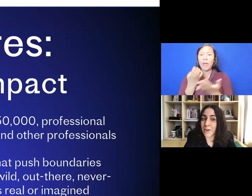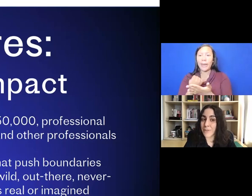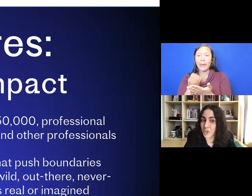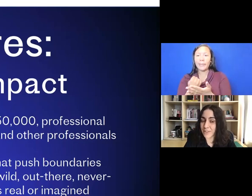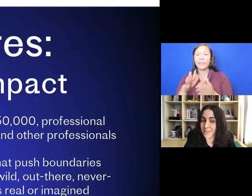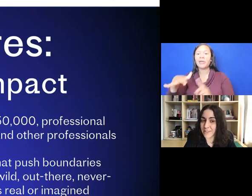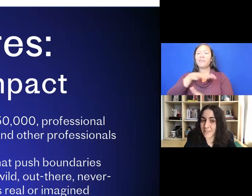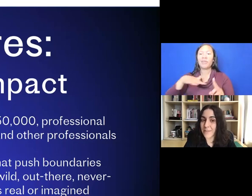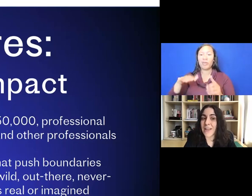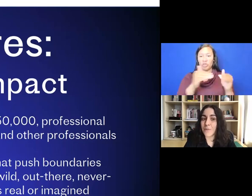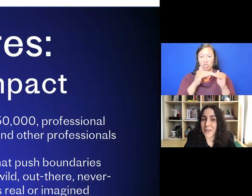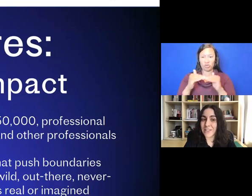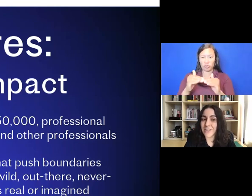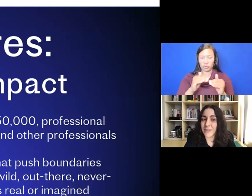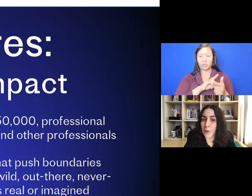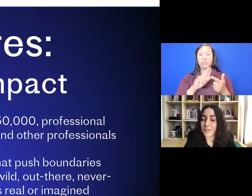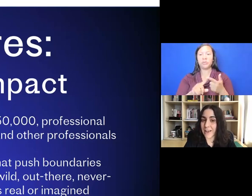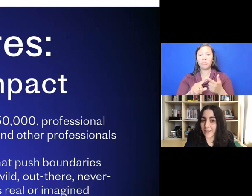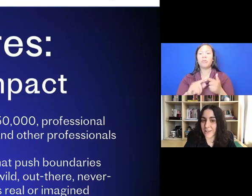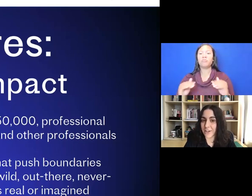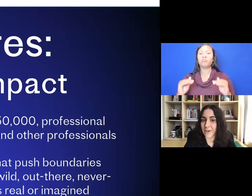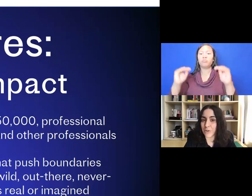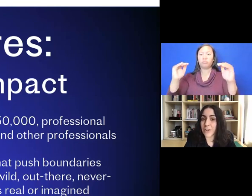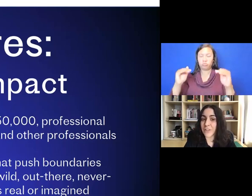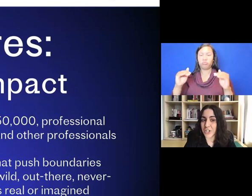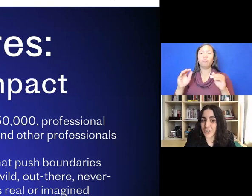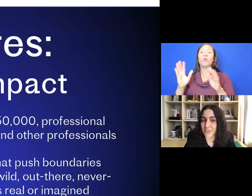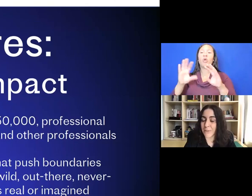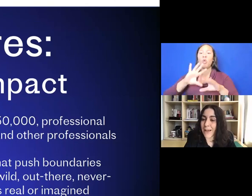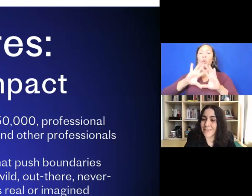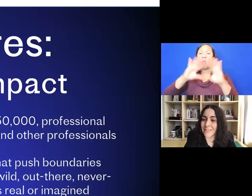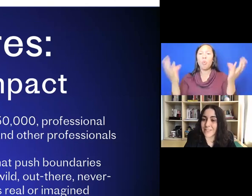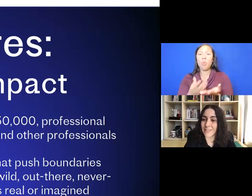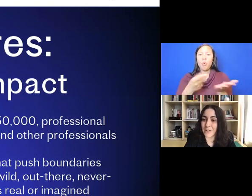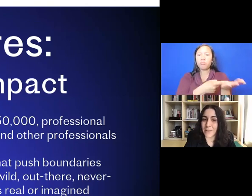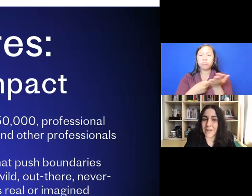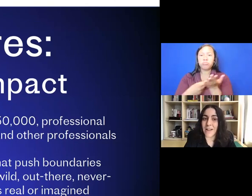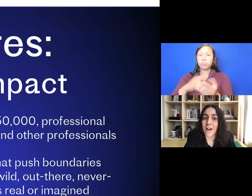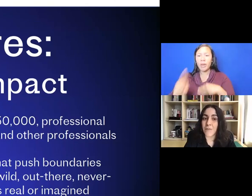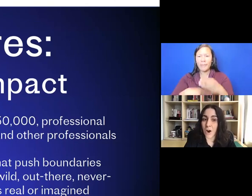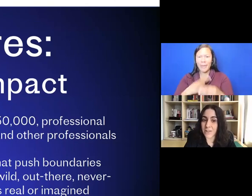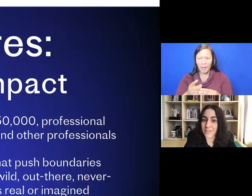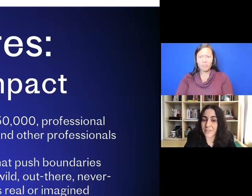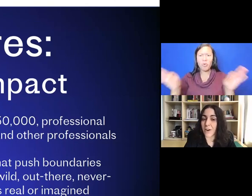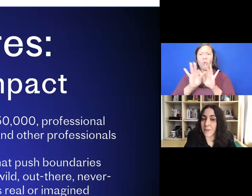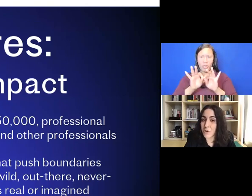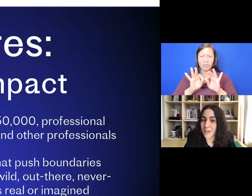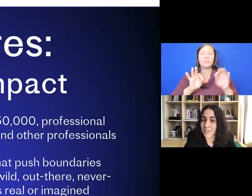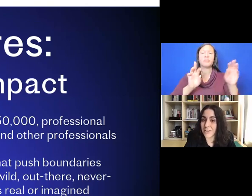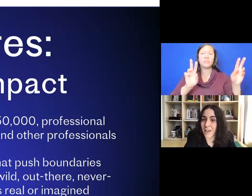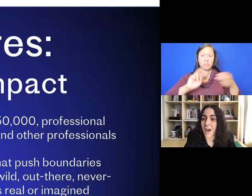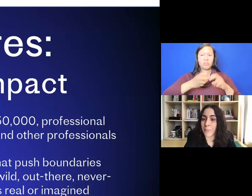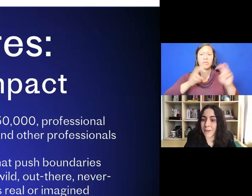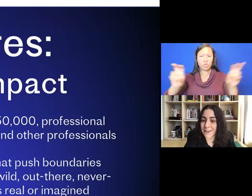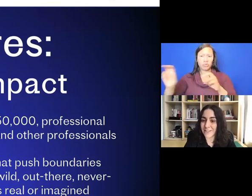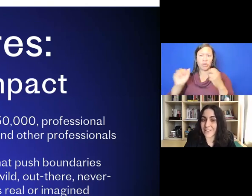and environmental justice, and advances the global dialogue around critical issues impacting the sustainability of artists, our communities,